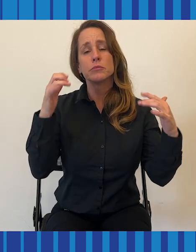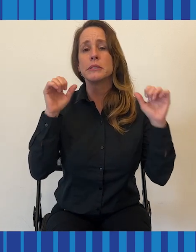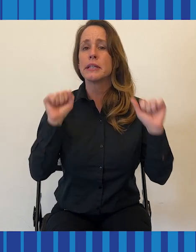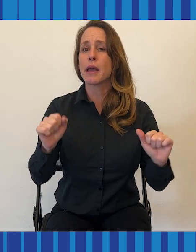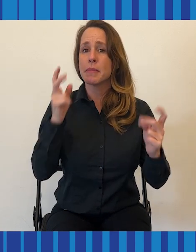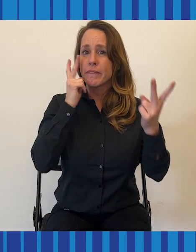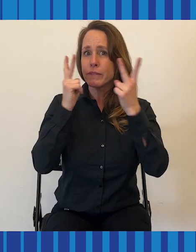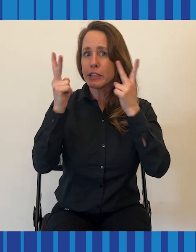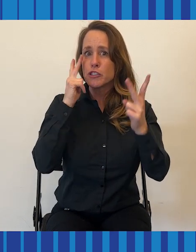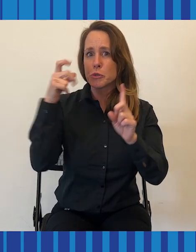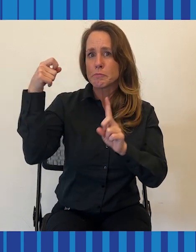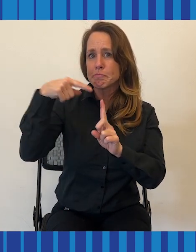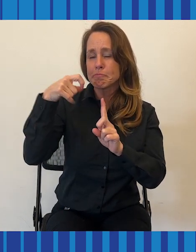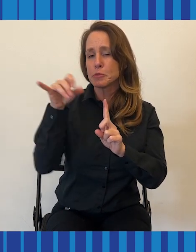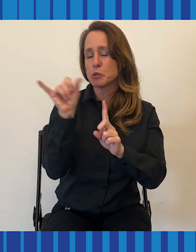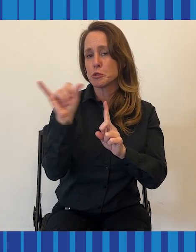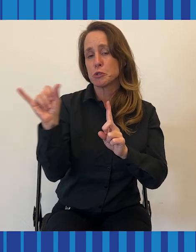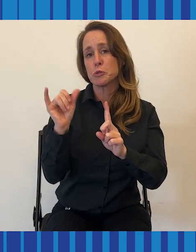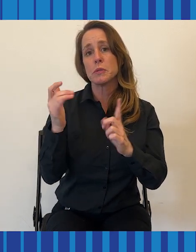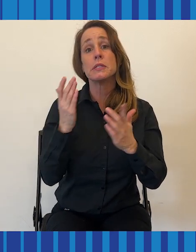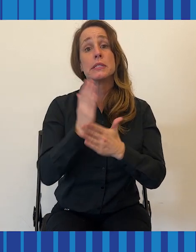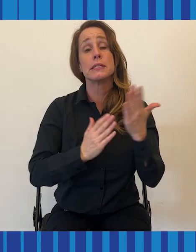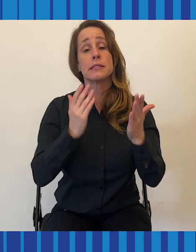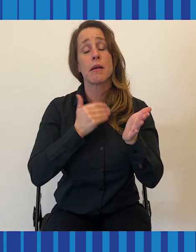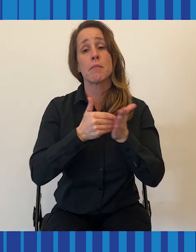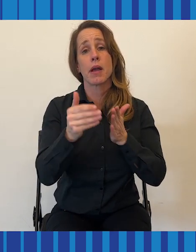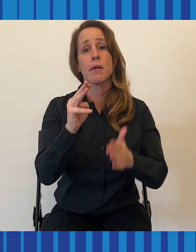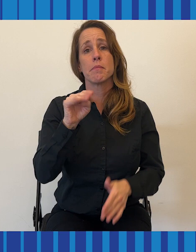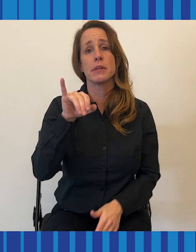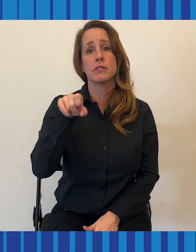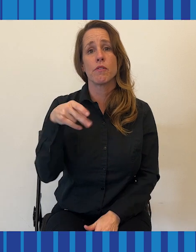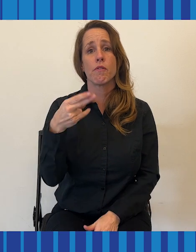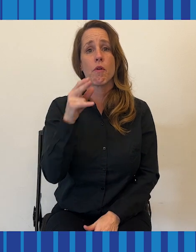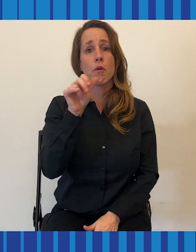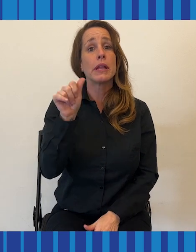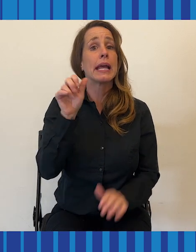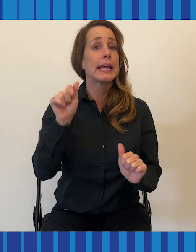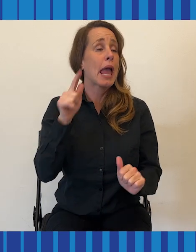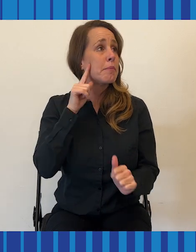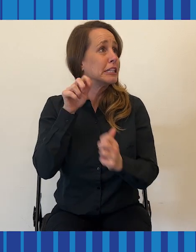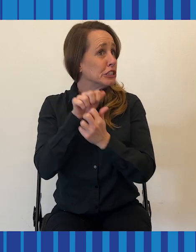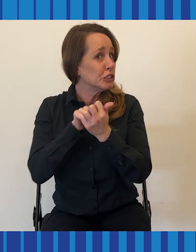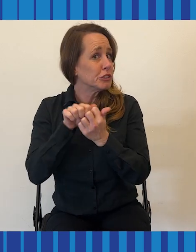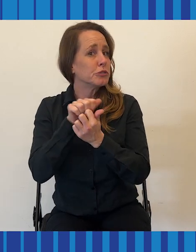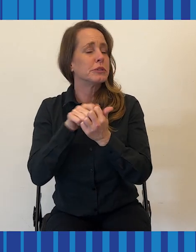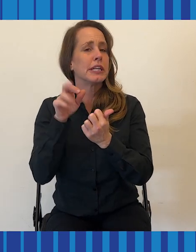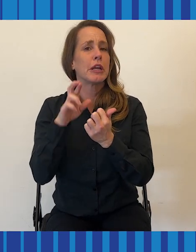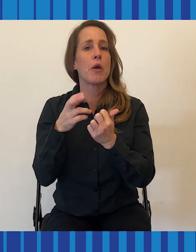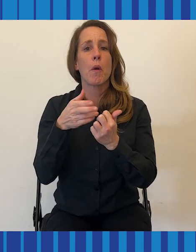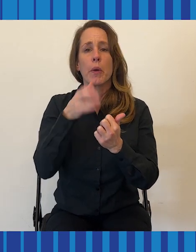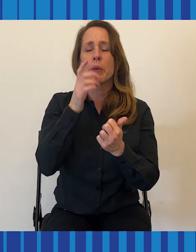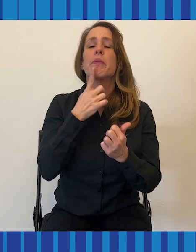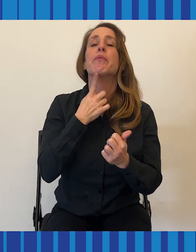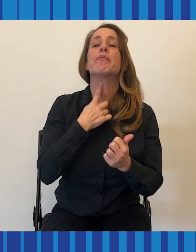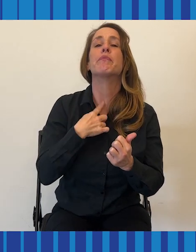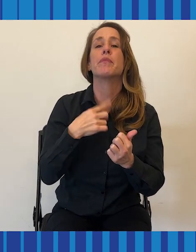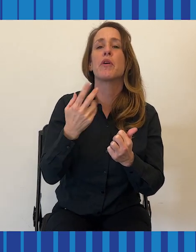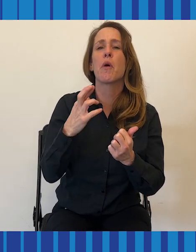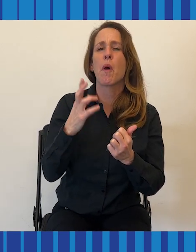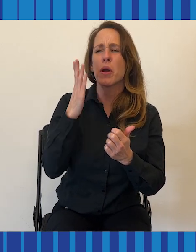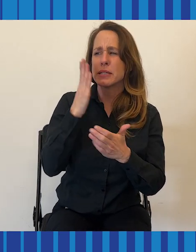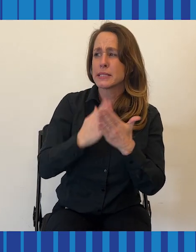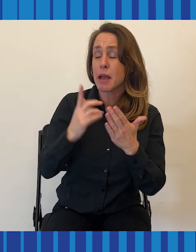usually sounds, but sometimes visual stimuli as well. Some common misophonia triggers are the sound of chewing or